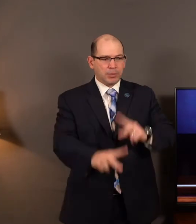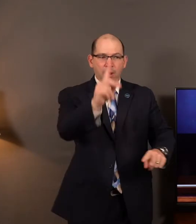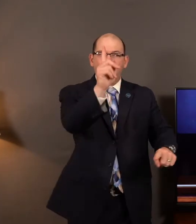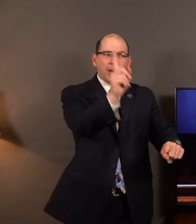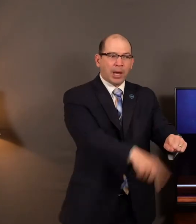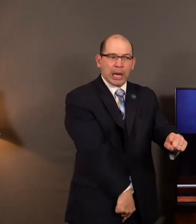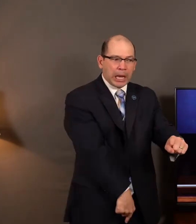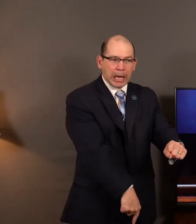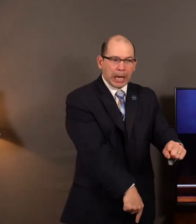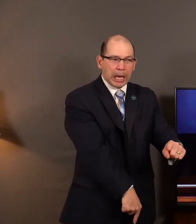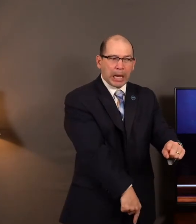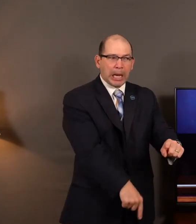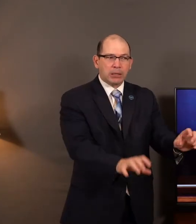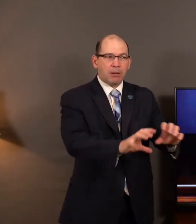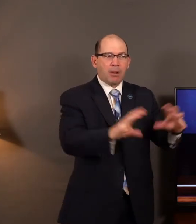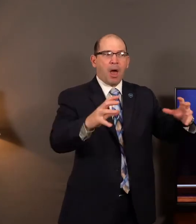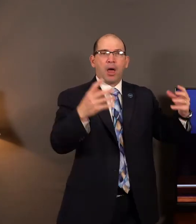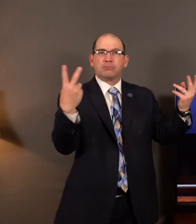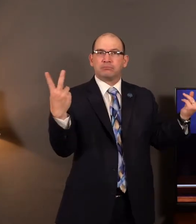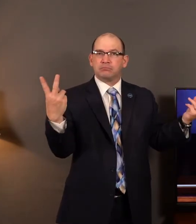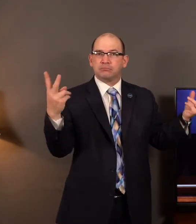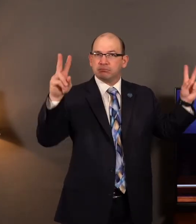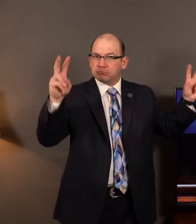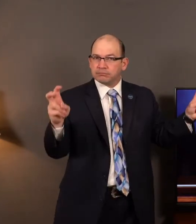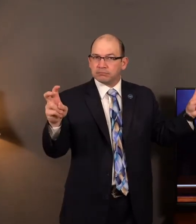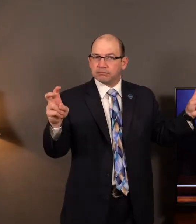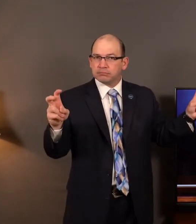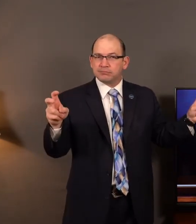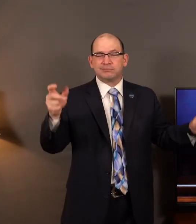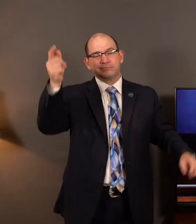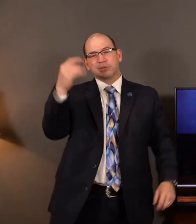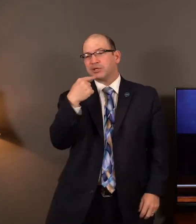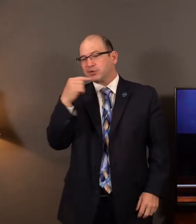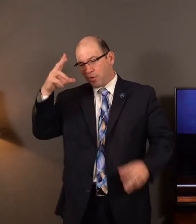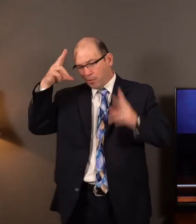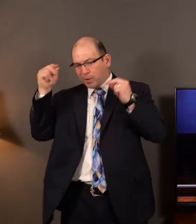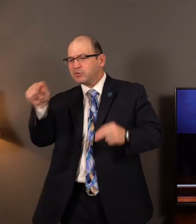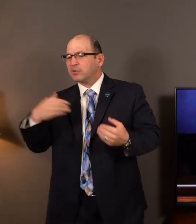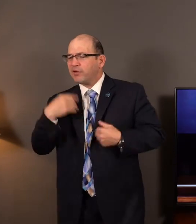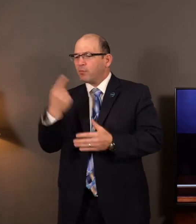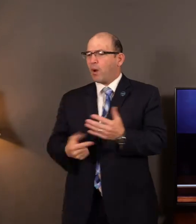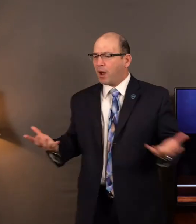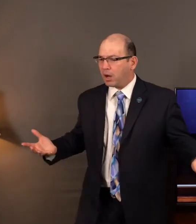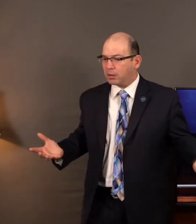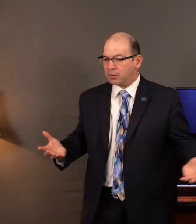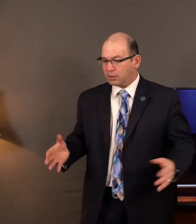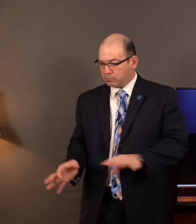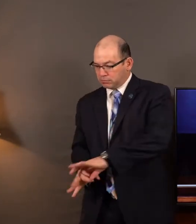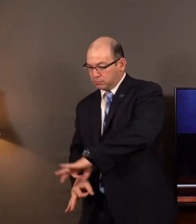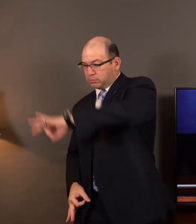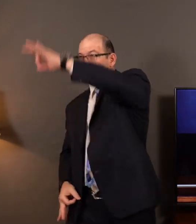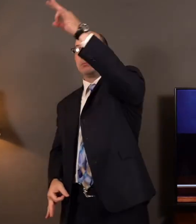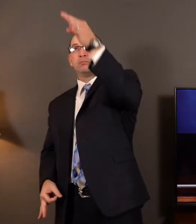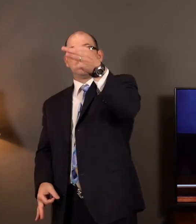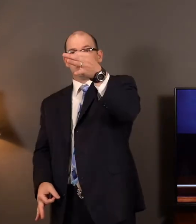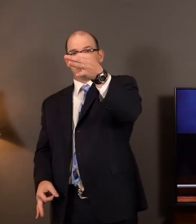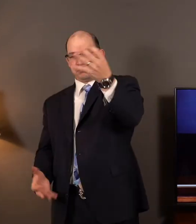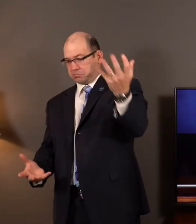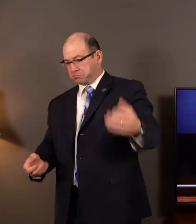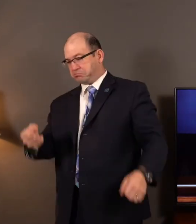just don't know what I could do. Well, God looked at Moses and said, Moses, what do you have in your hand? He said, Lord, I just have a rod. And how